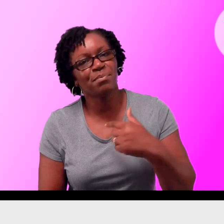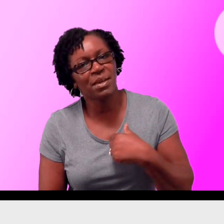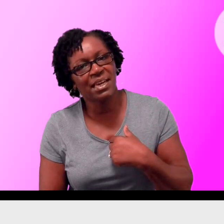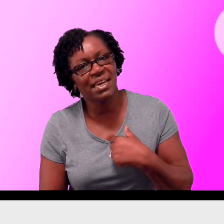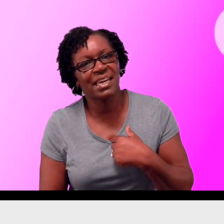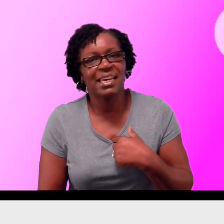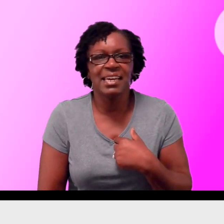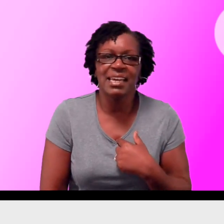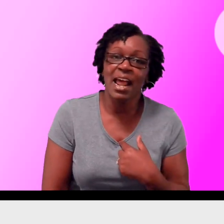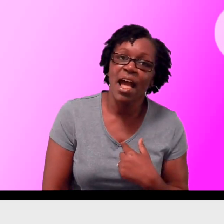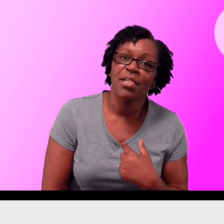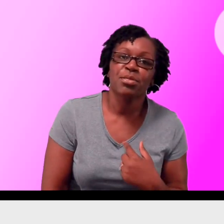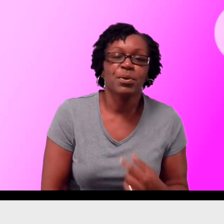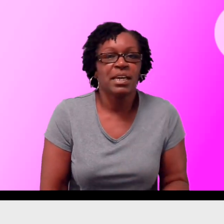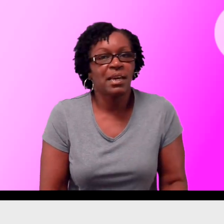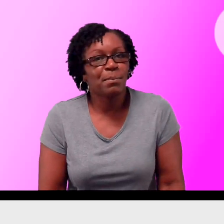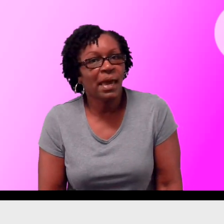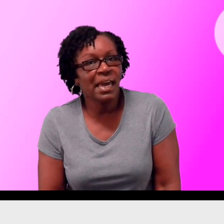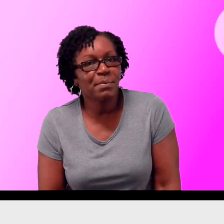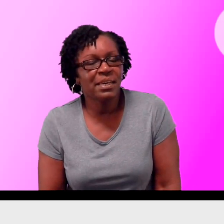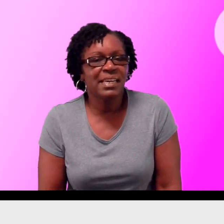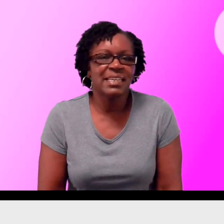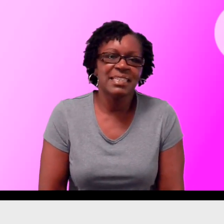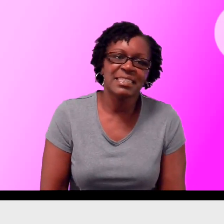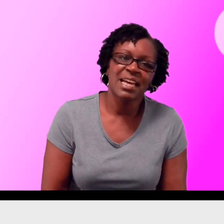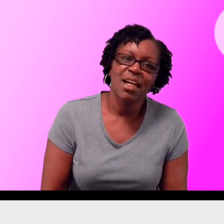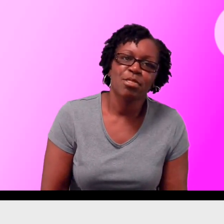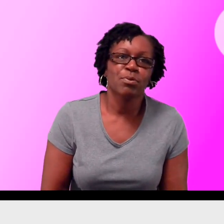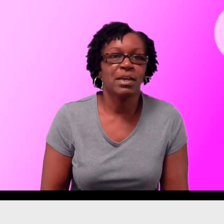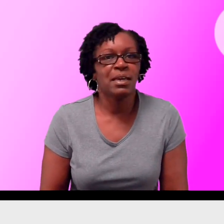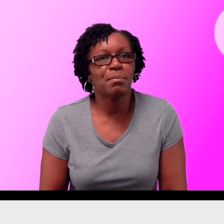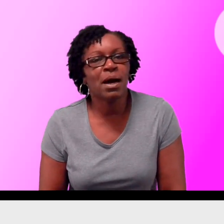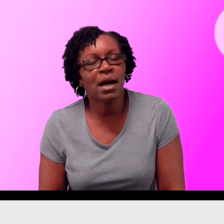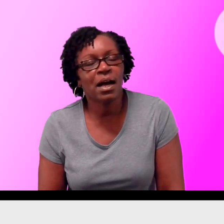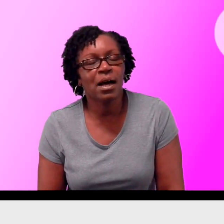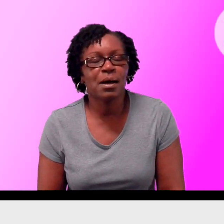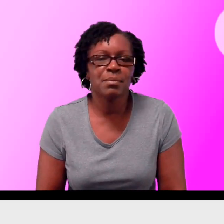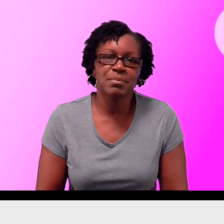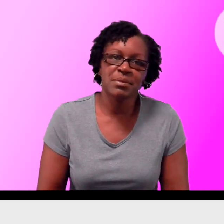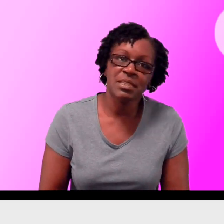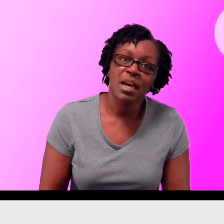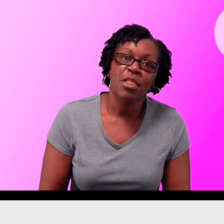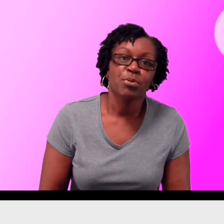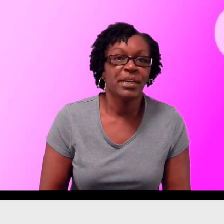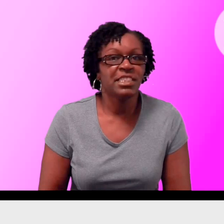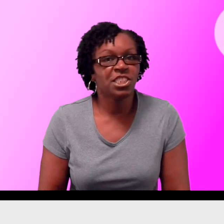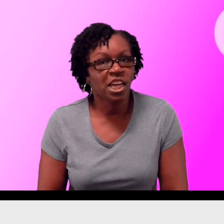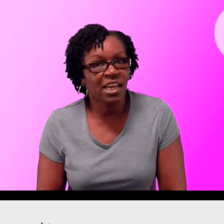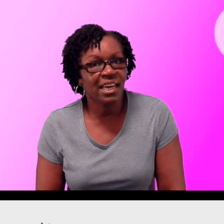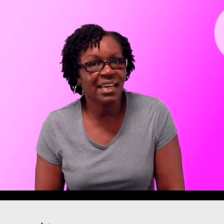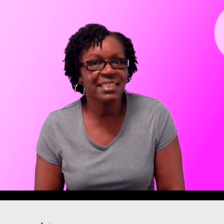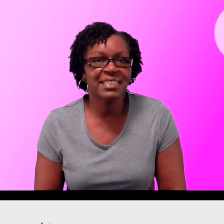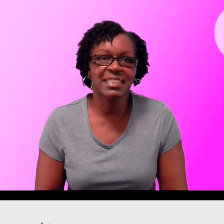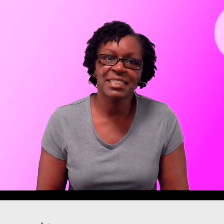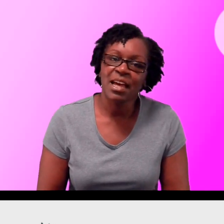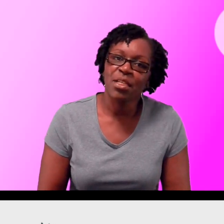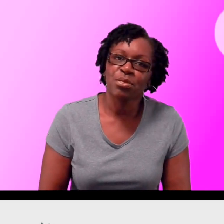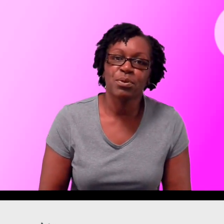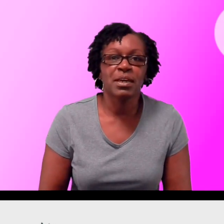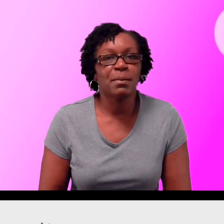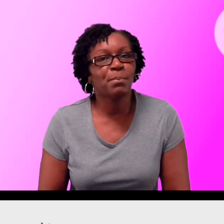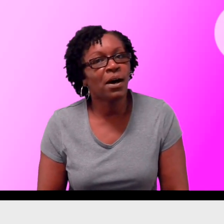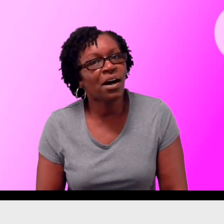with me. Three babies, three moms, three chickens,